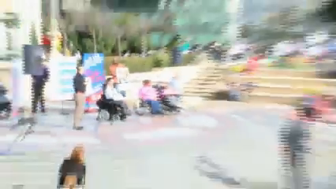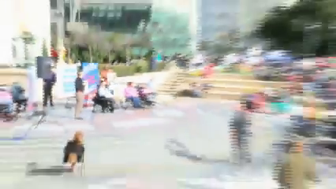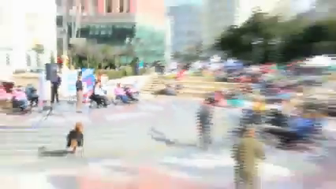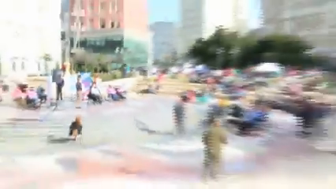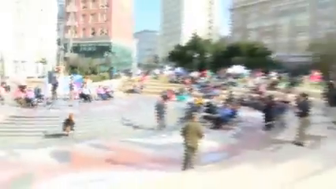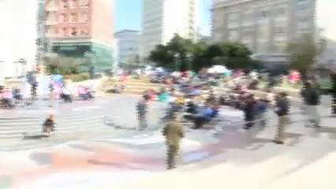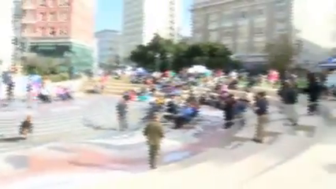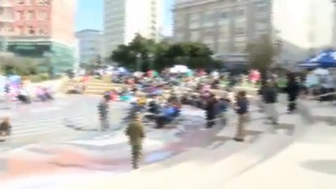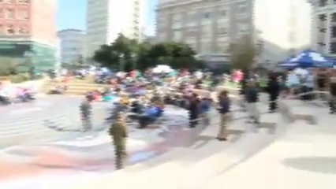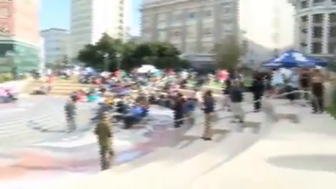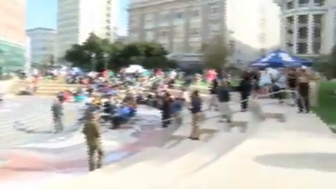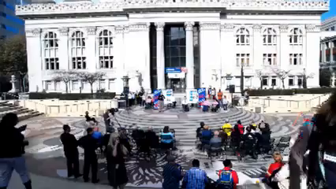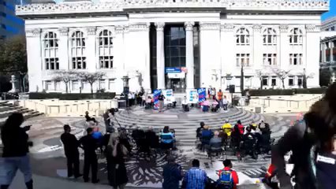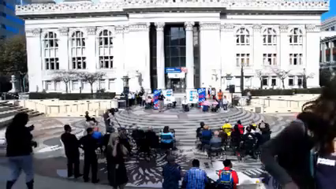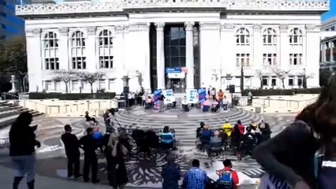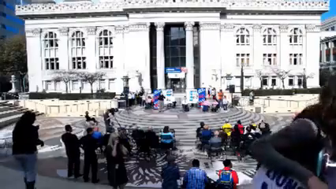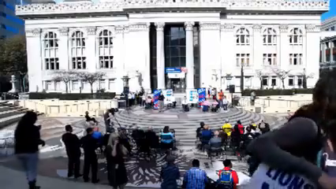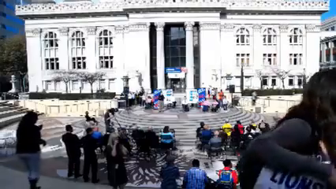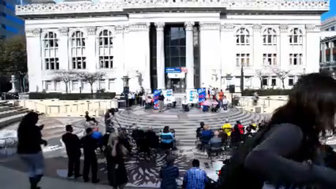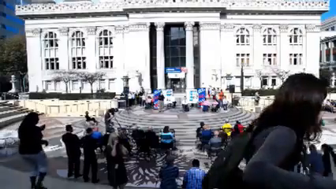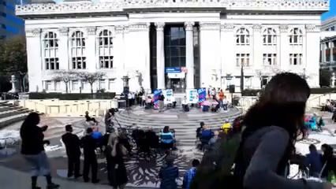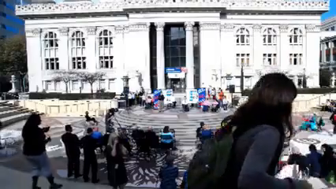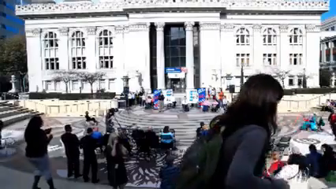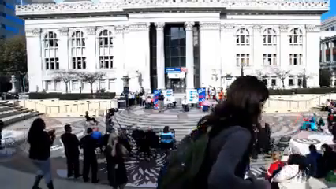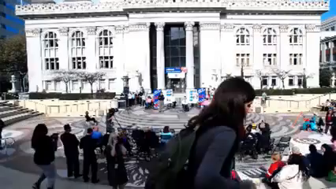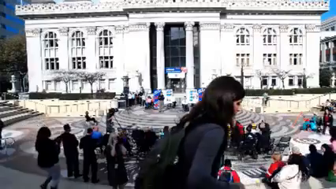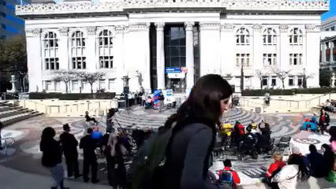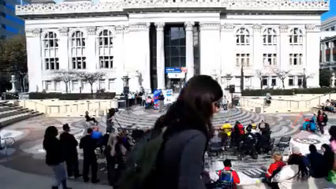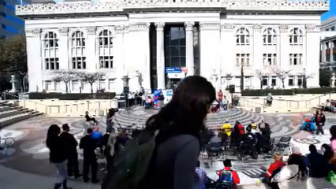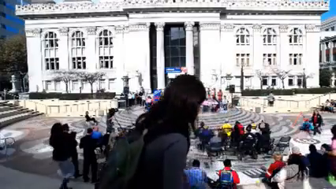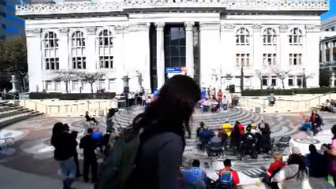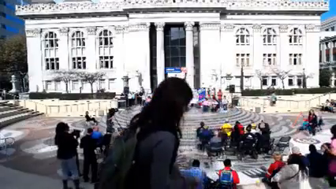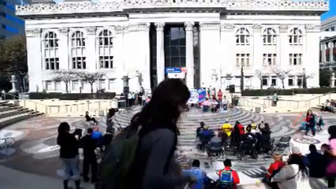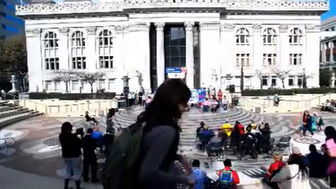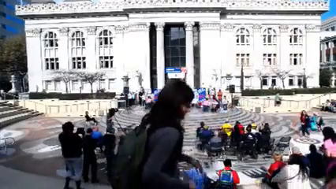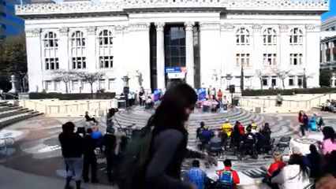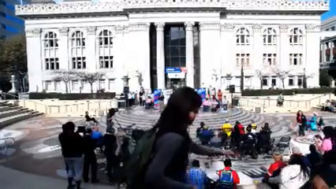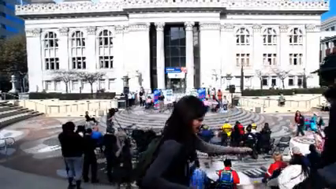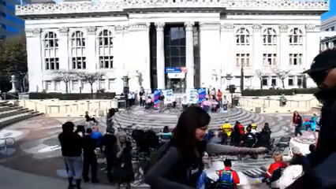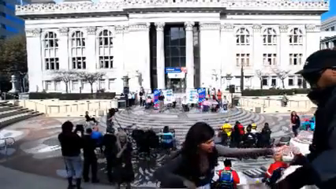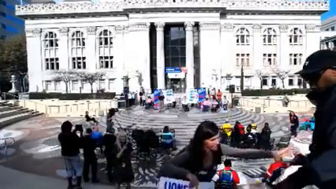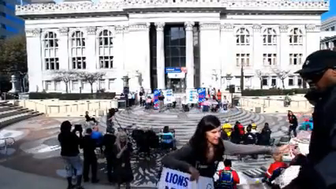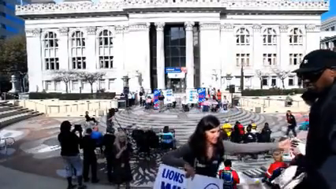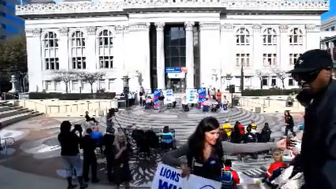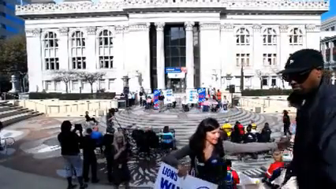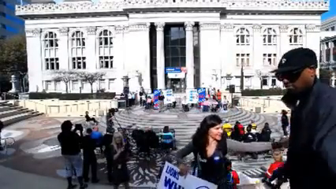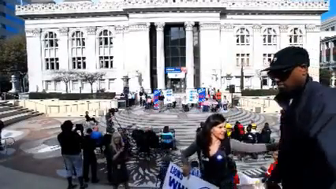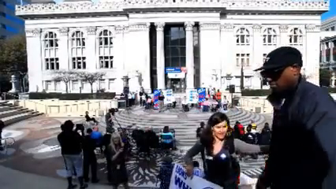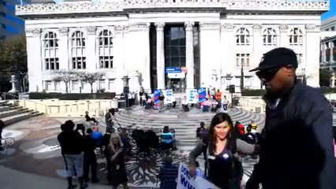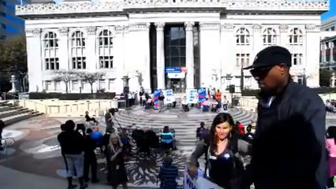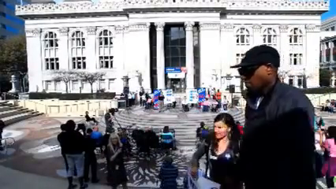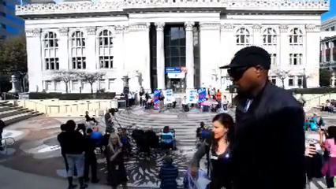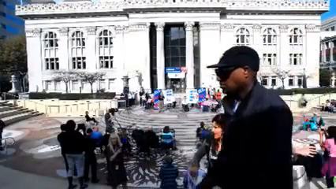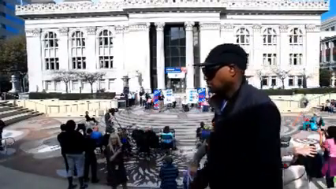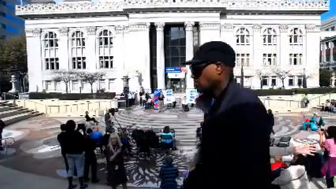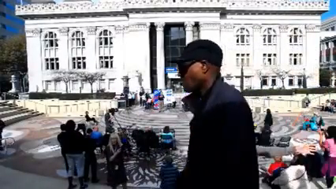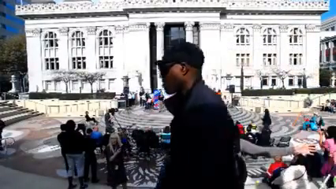with us, we continue to be surrounded by his legacy.